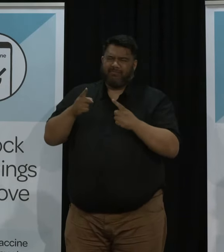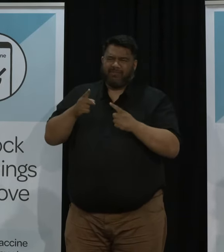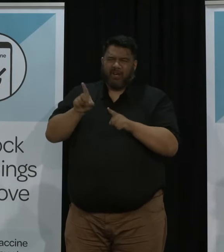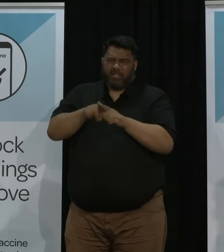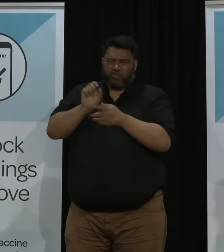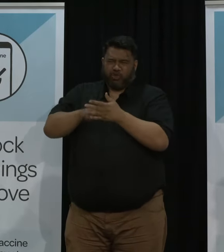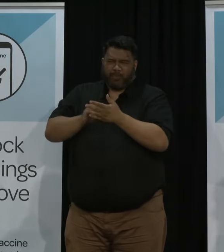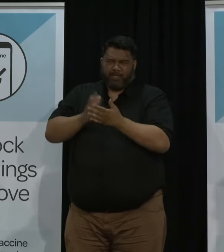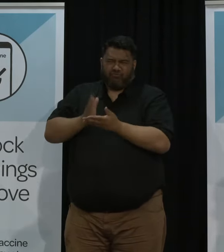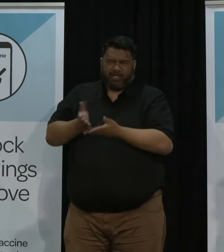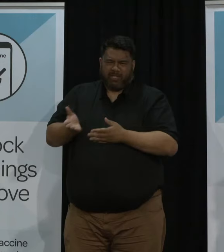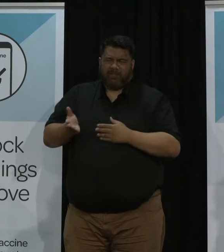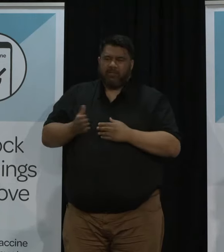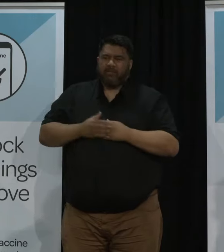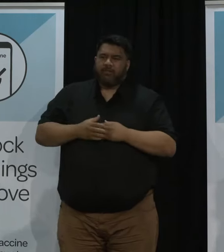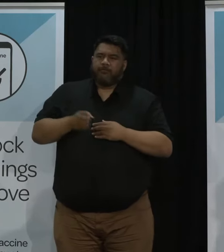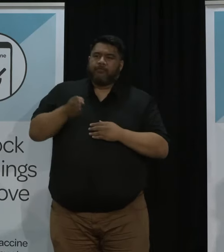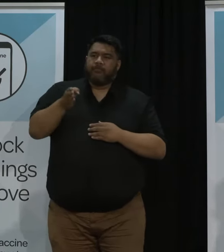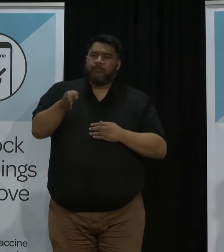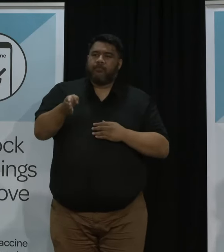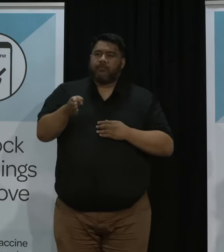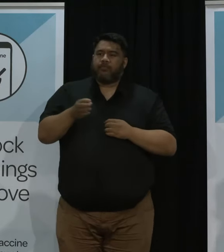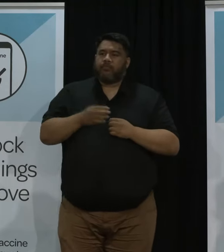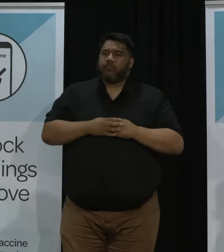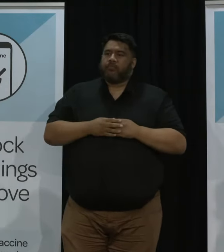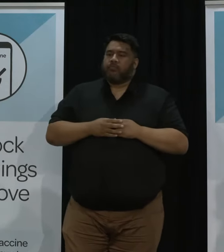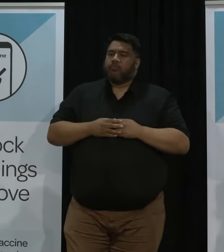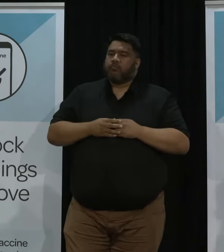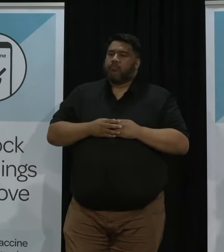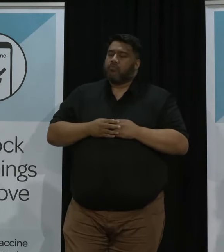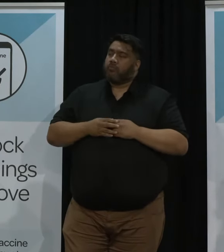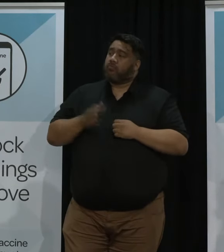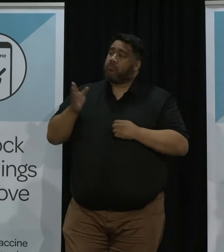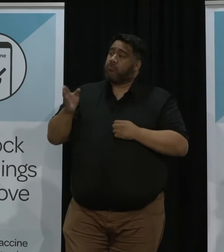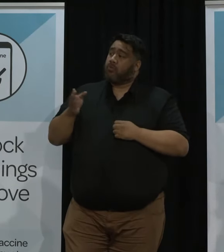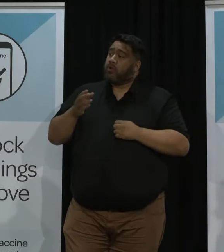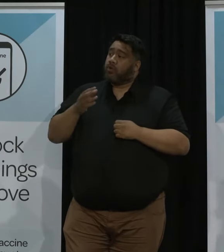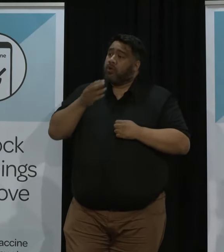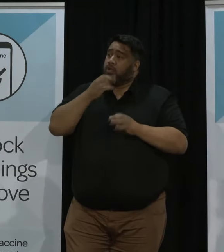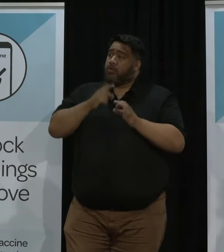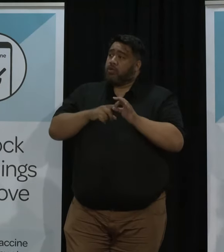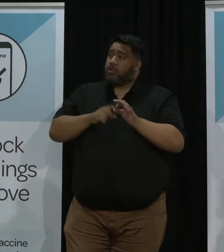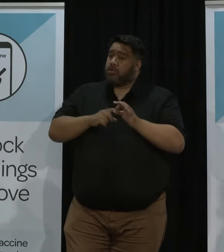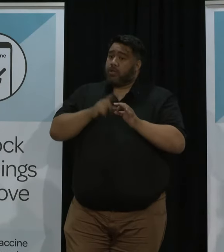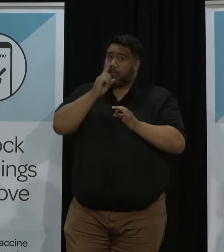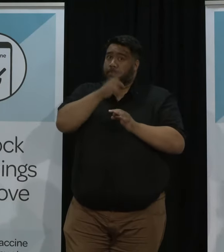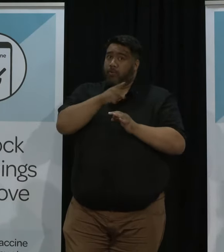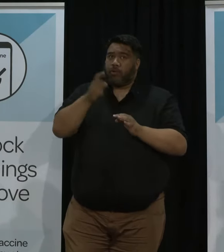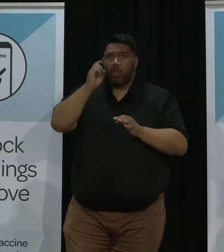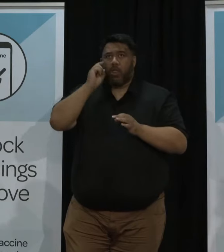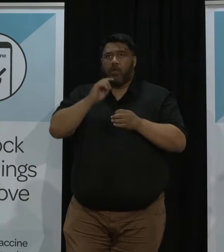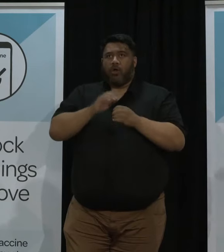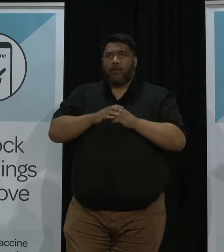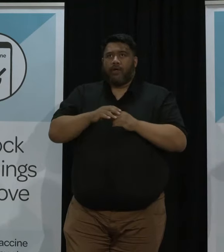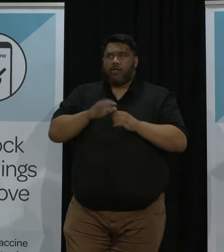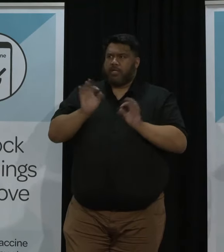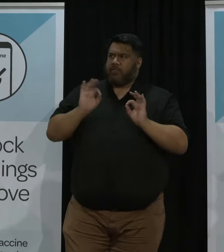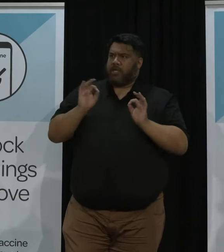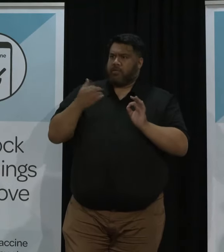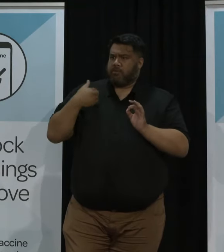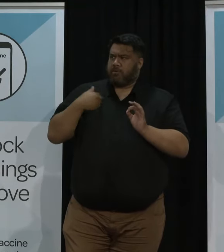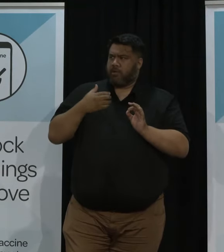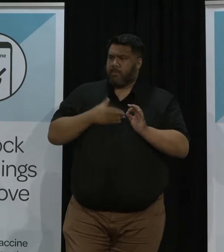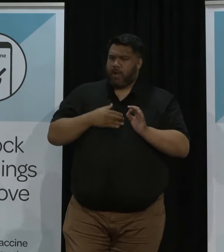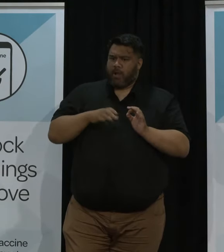Prime Minister just back to what you were saying before you said if the public are worried about vaccine passes not being checked you're looking at a way of having a system